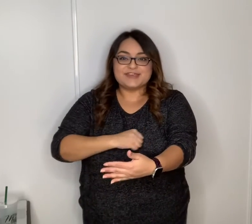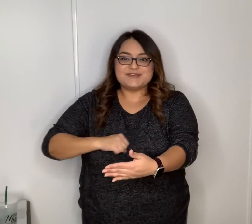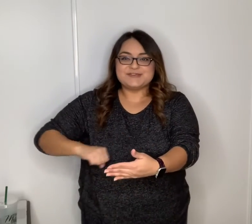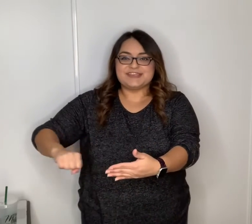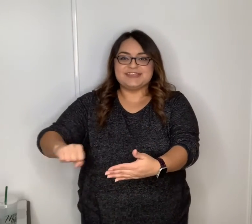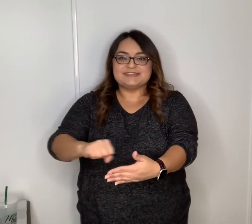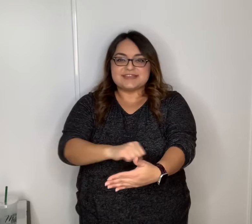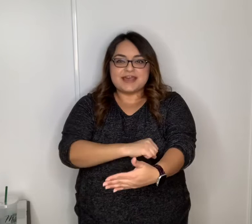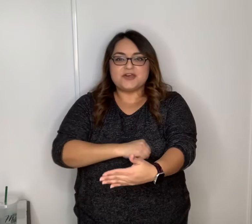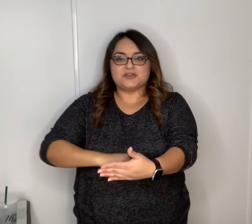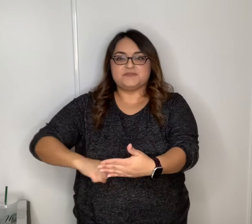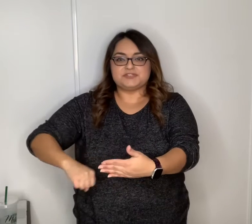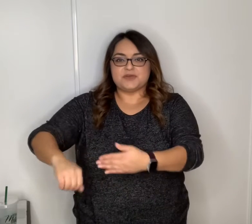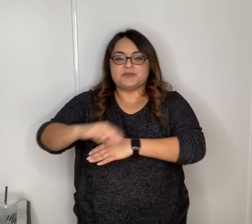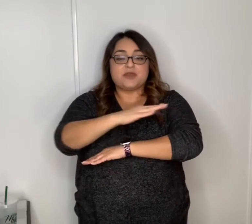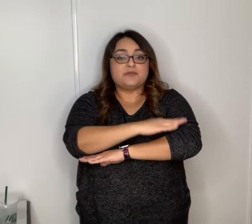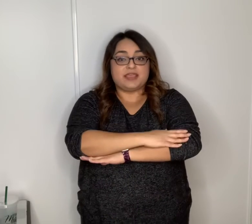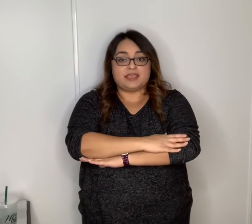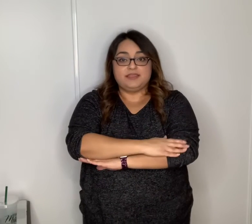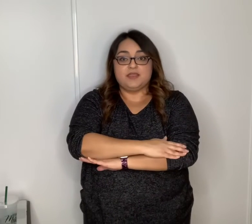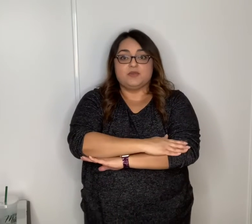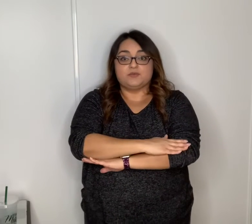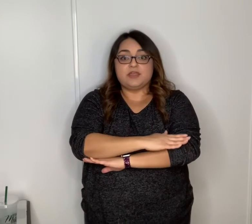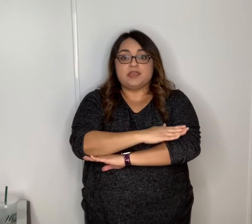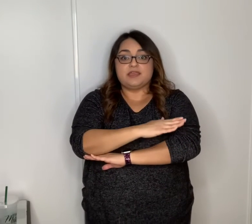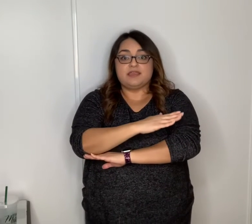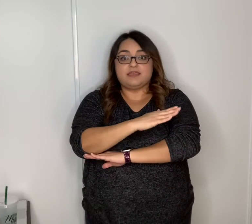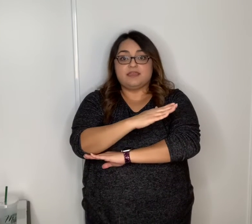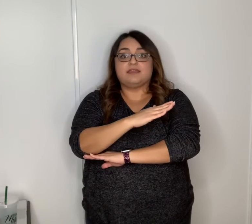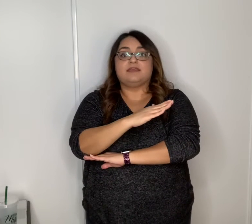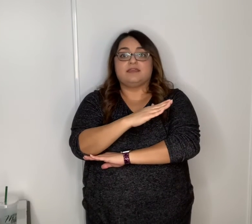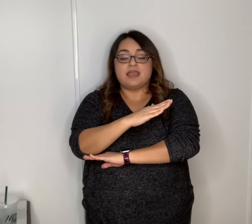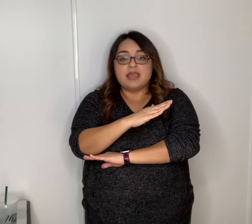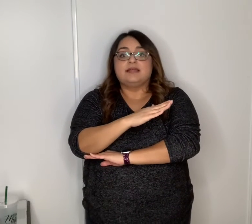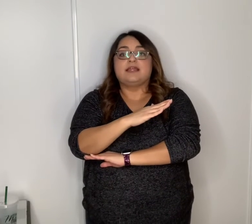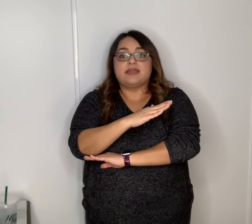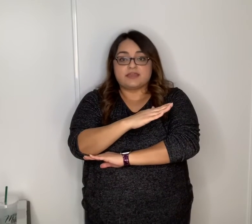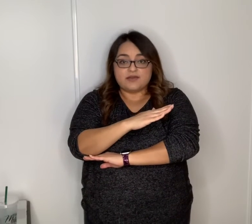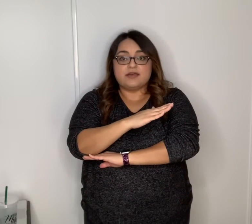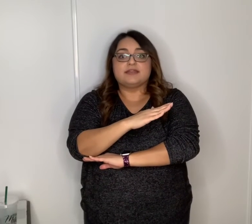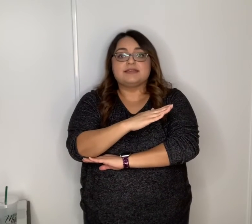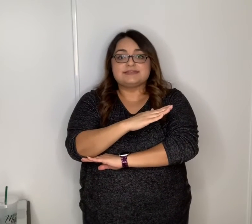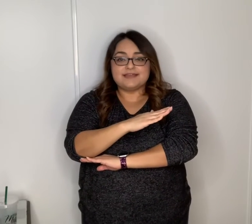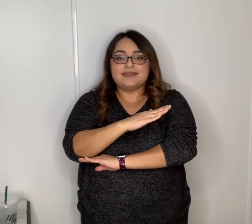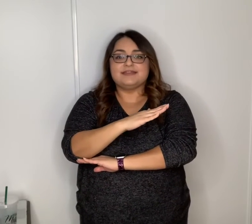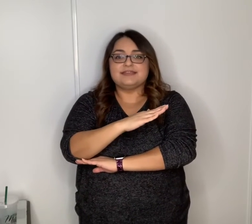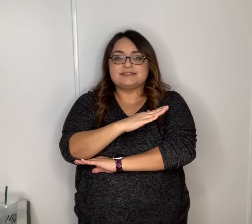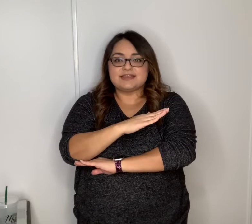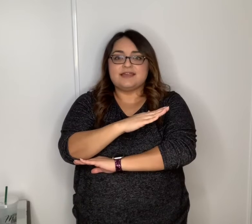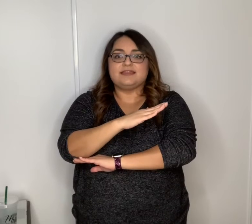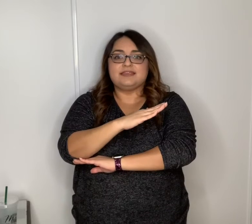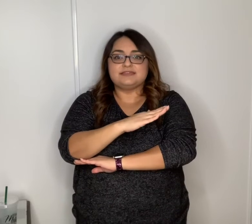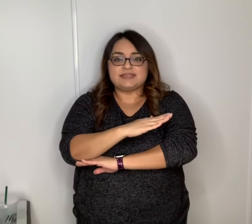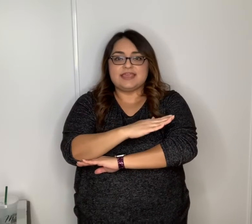cookies out of dough now ray ray like on a sunny sunny day